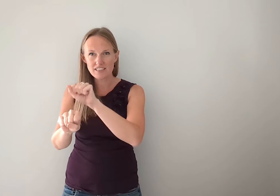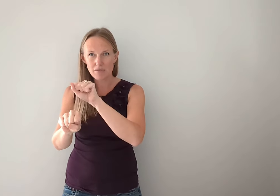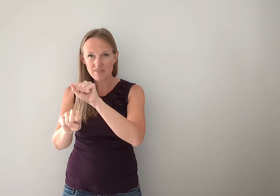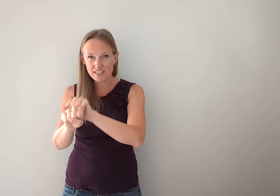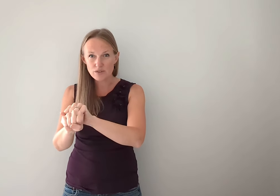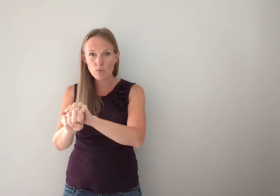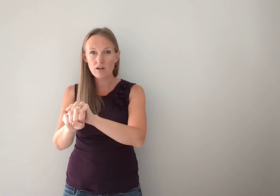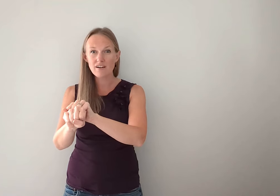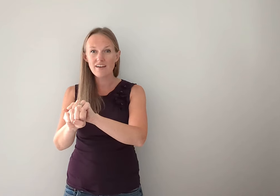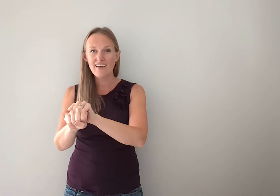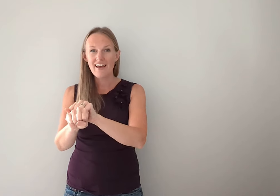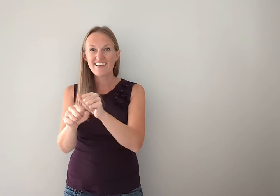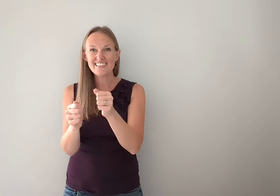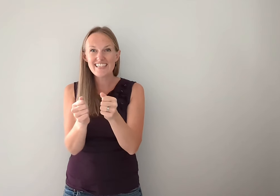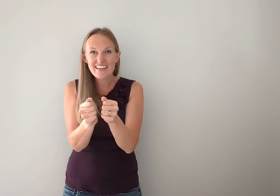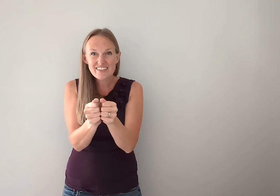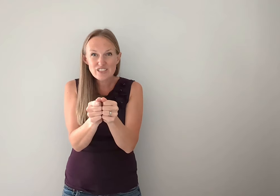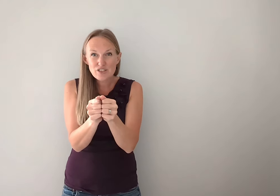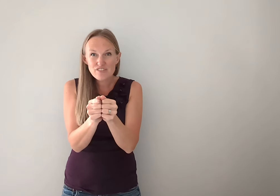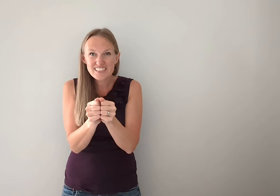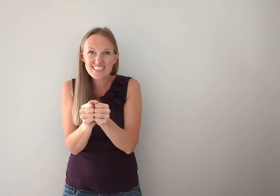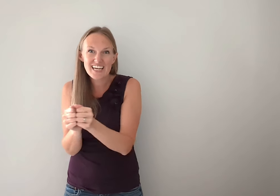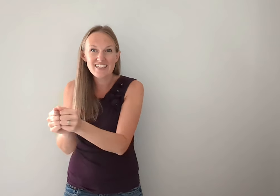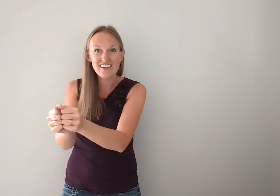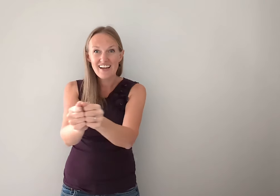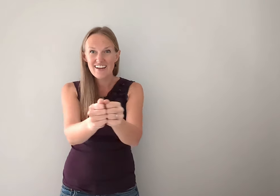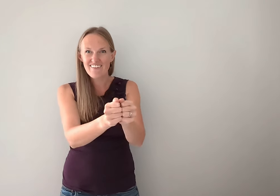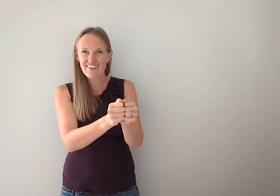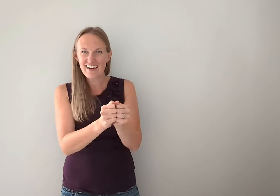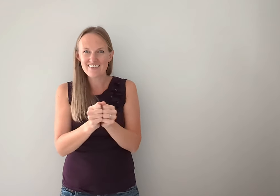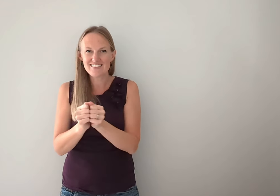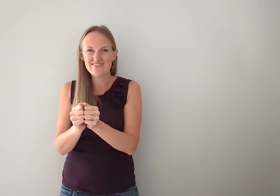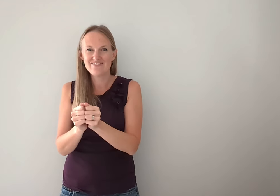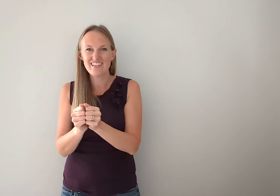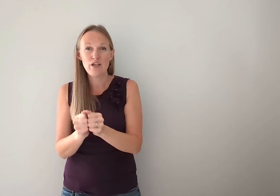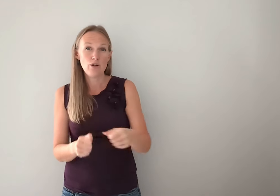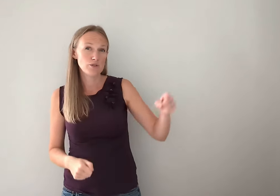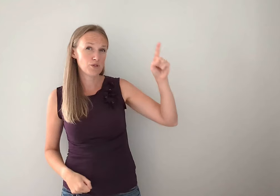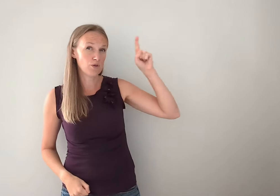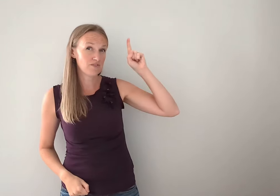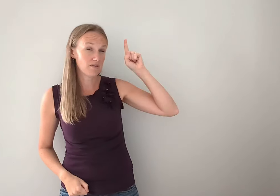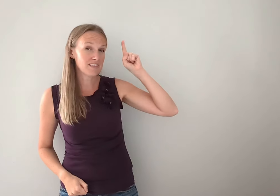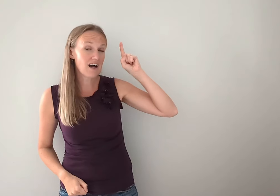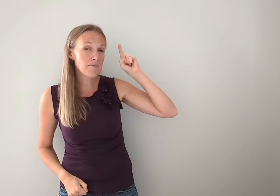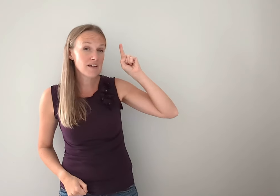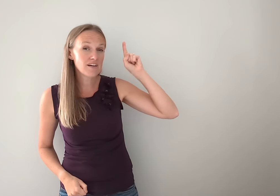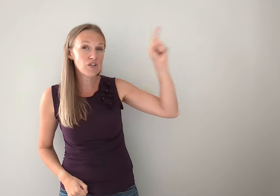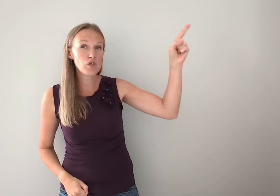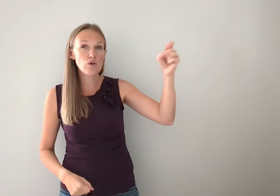-dominant fist. Work. And then together, two fists together, going around. So from the top there, you